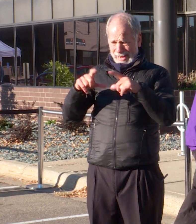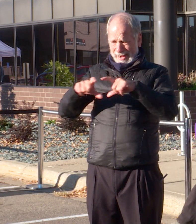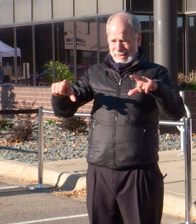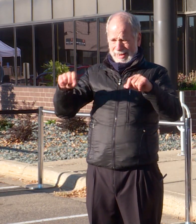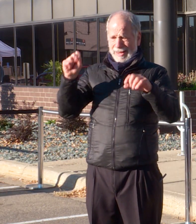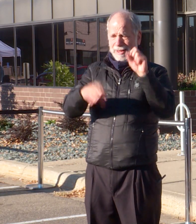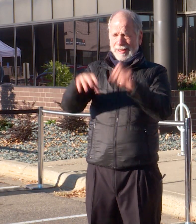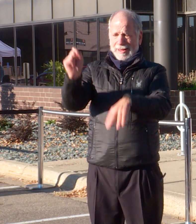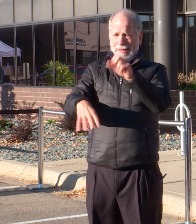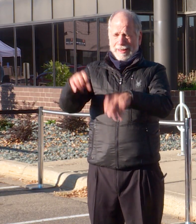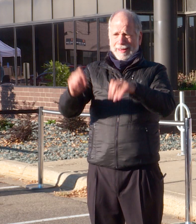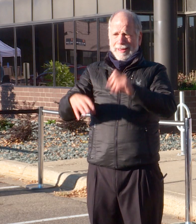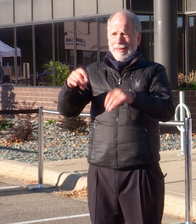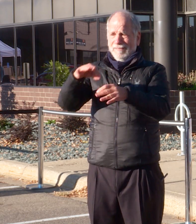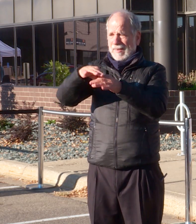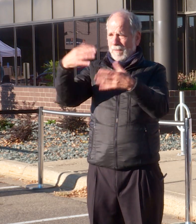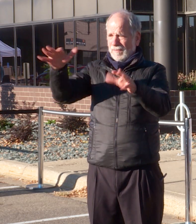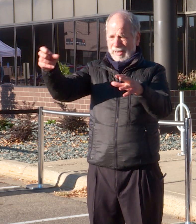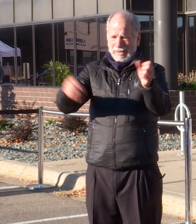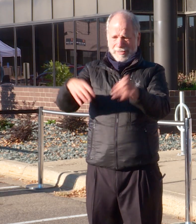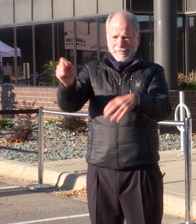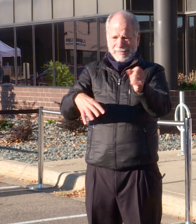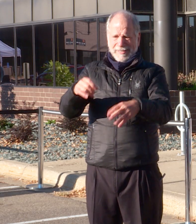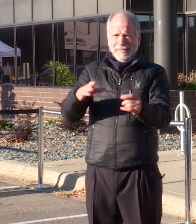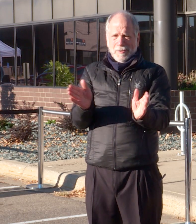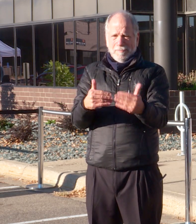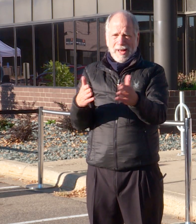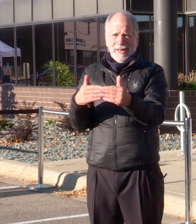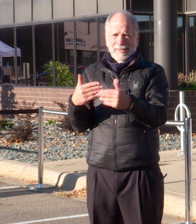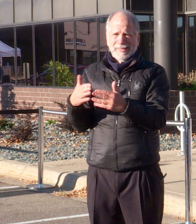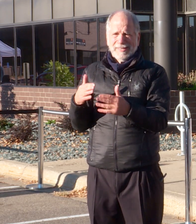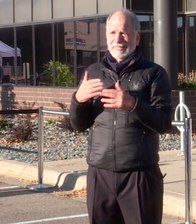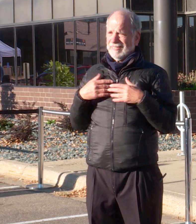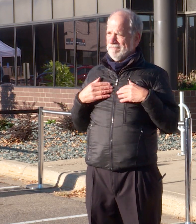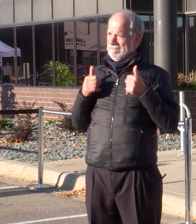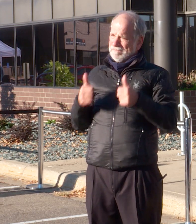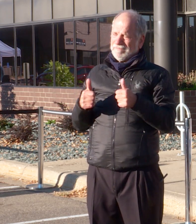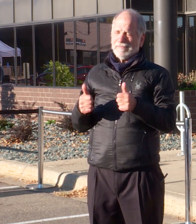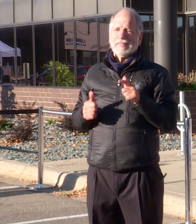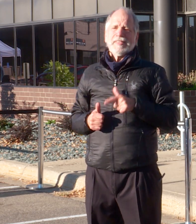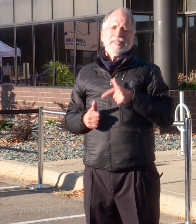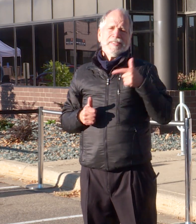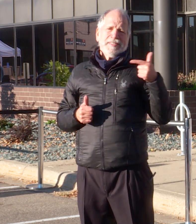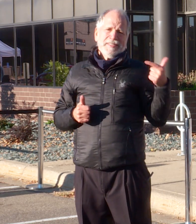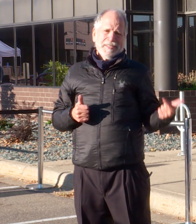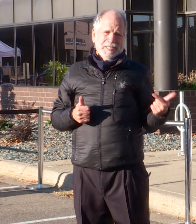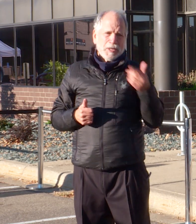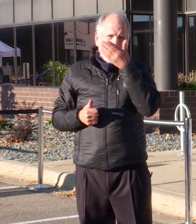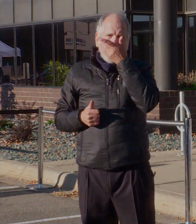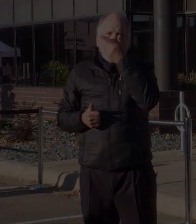ballots. So with that, I will turn it over to you for any questions you may have.